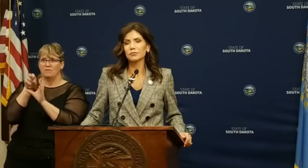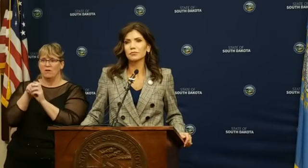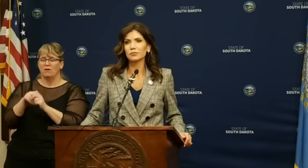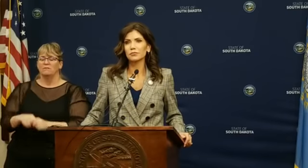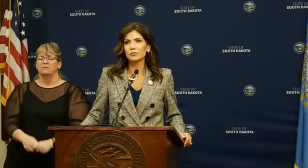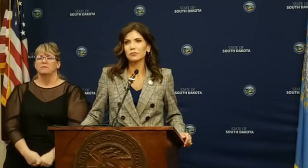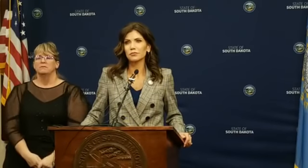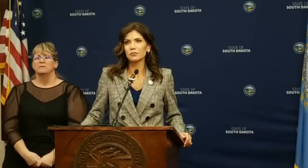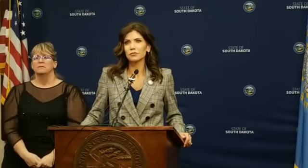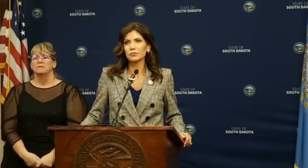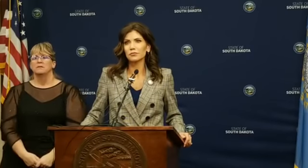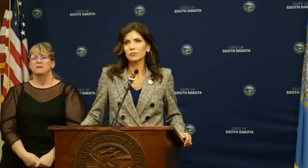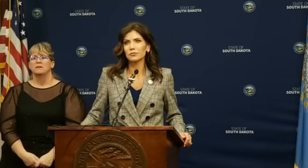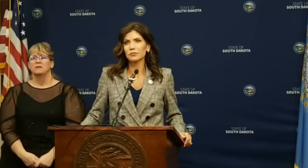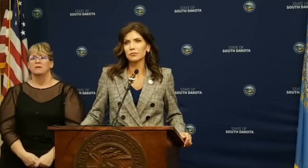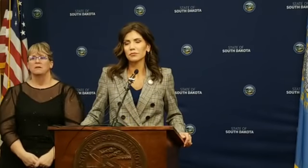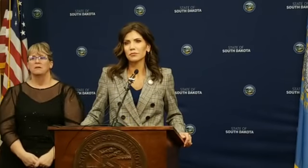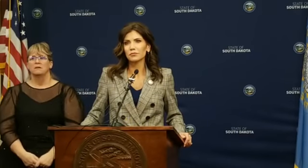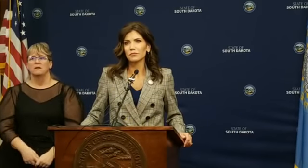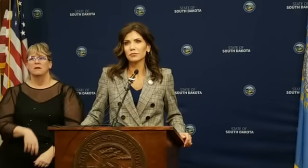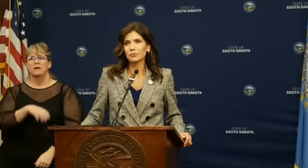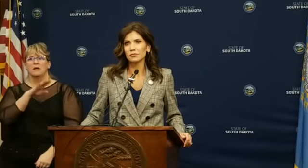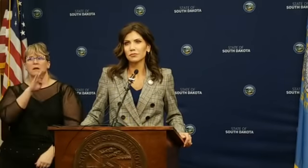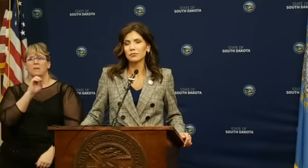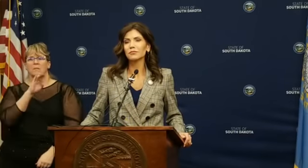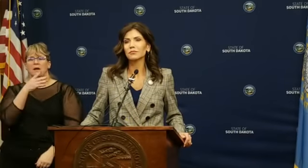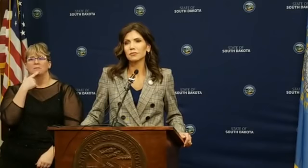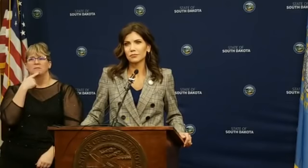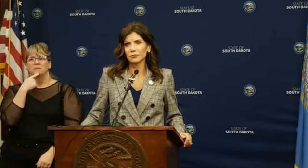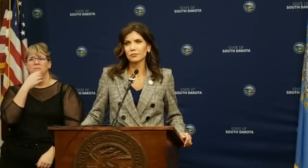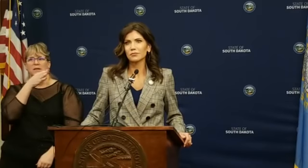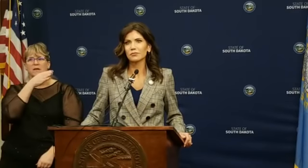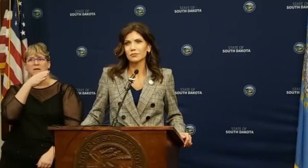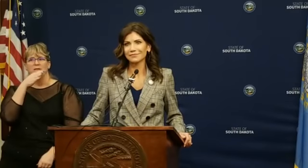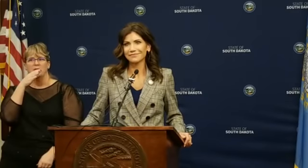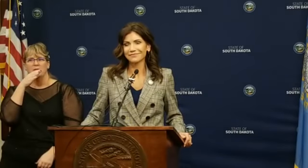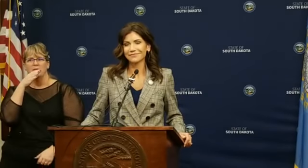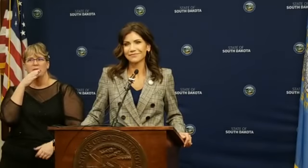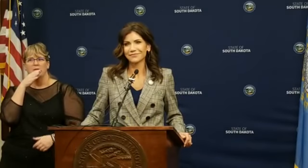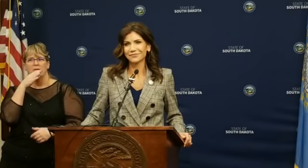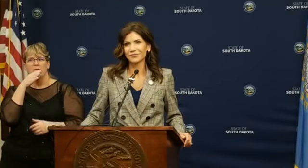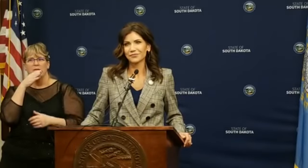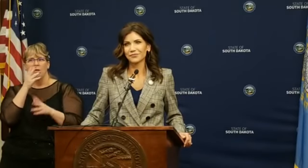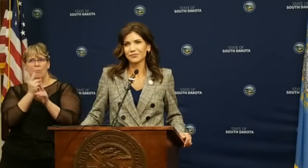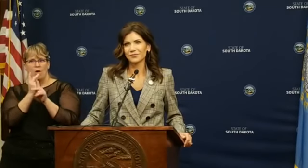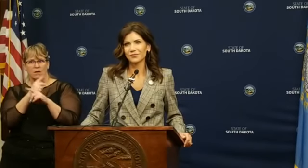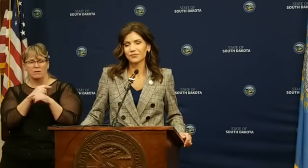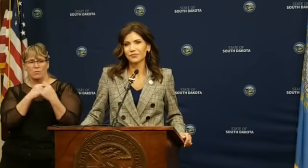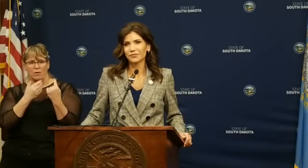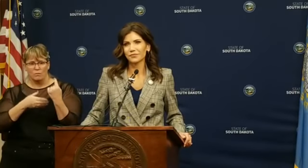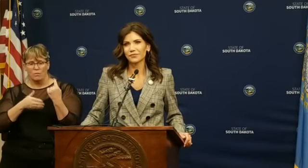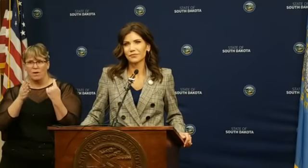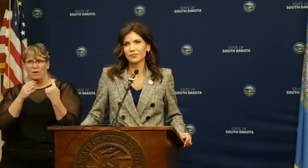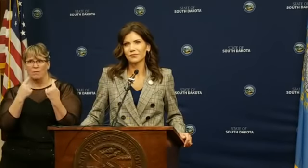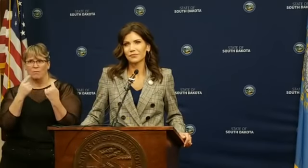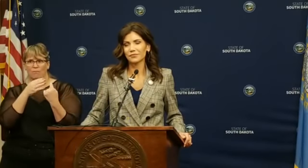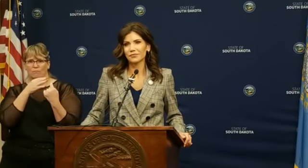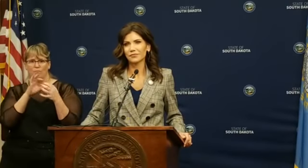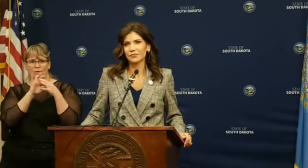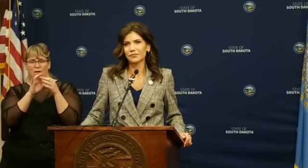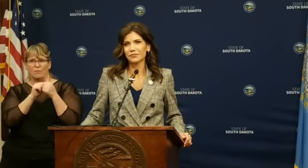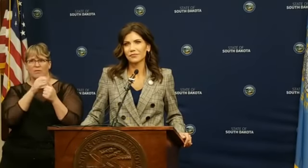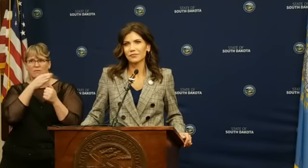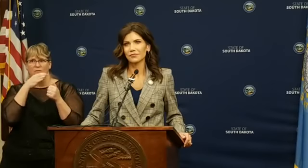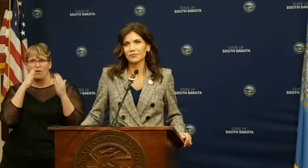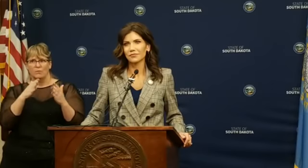in terms of, I mean, it'll be an agricultural product in one way, but in another